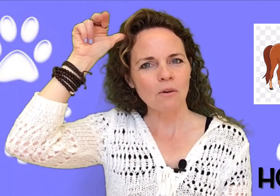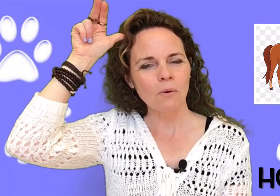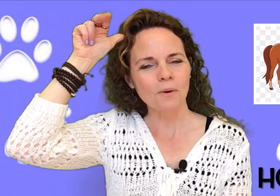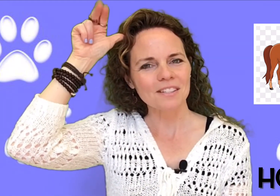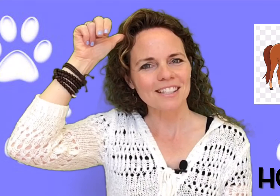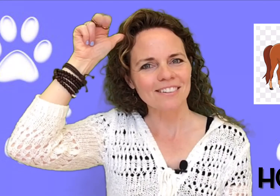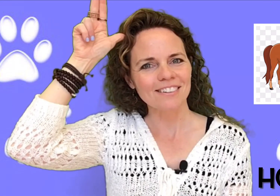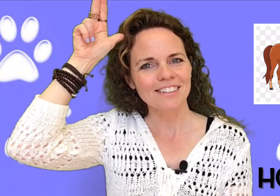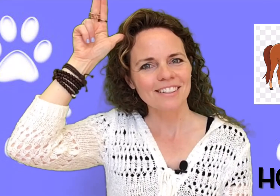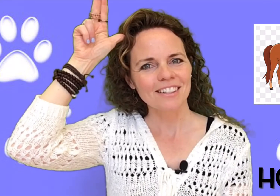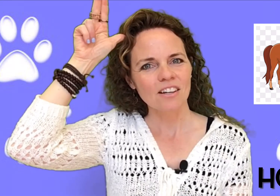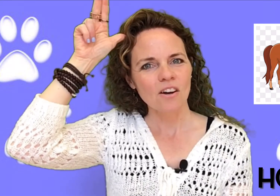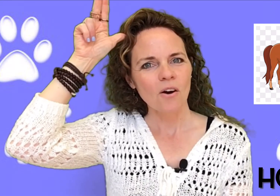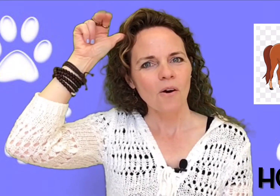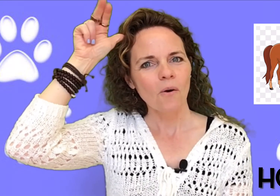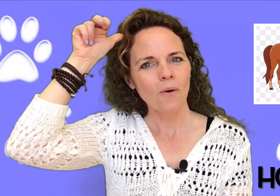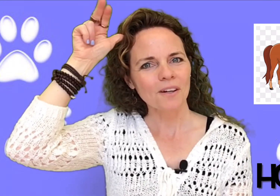horse ear. Horse.